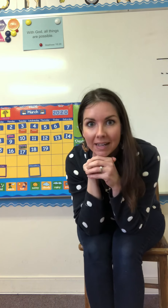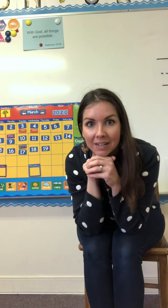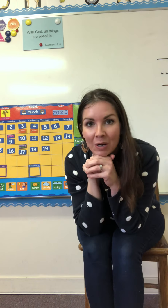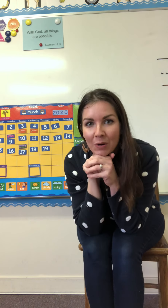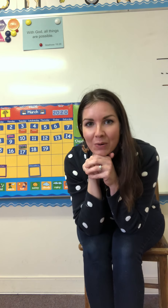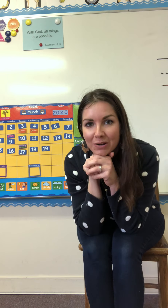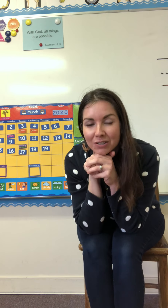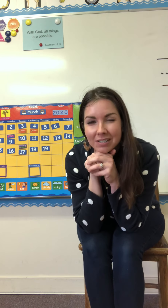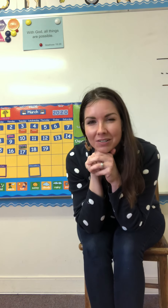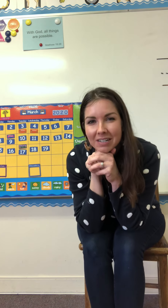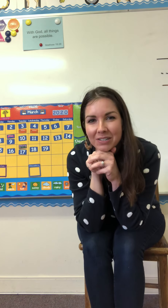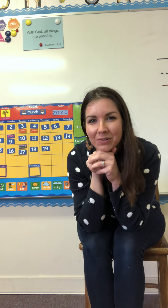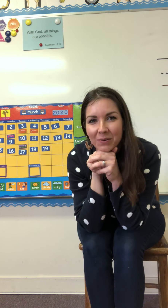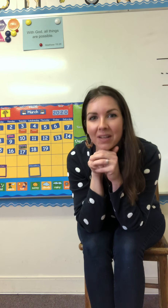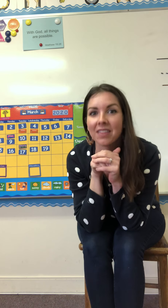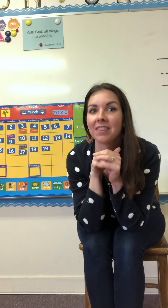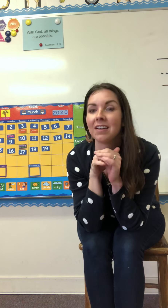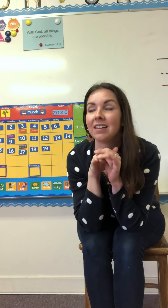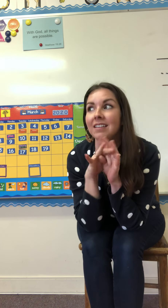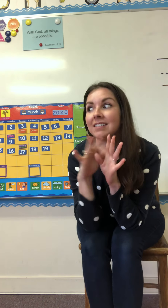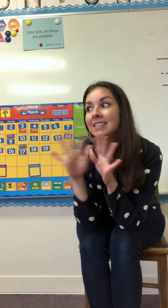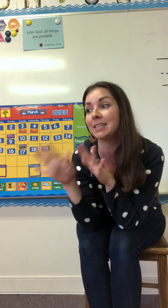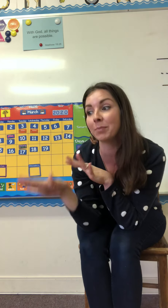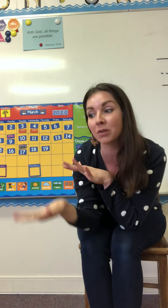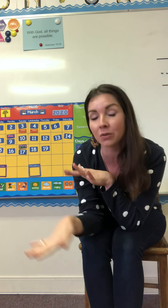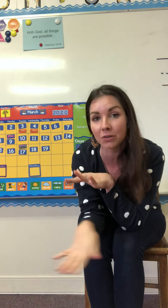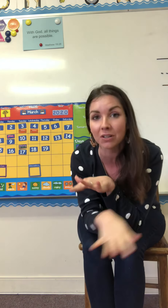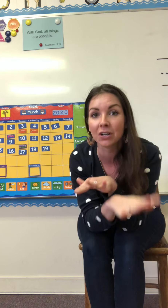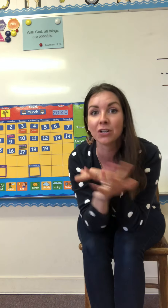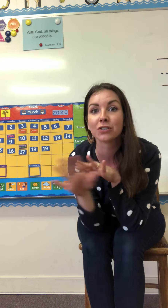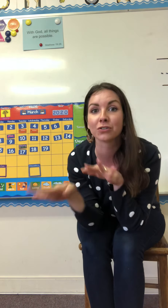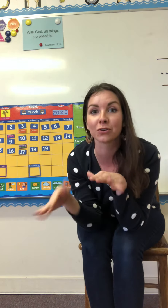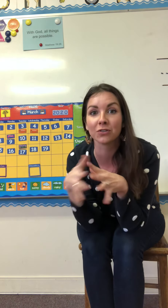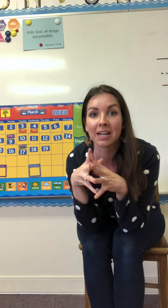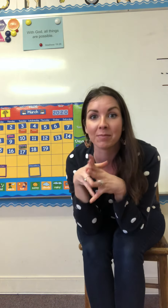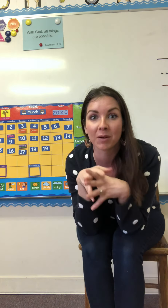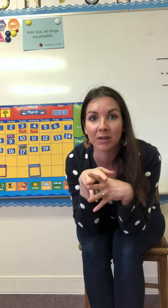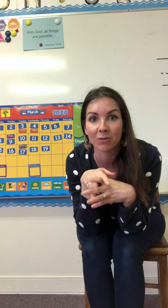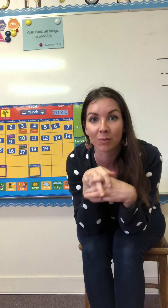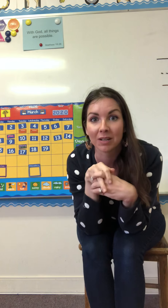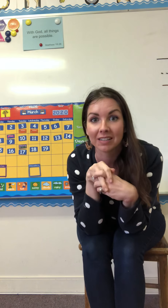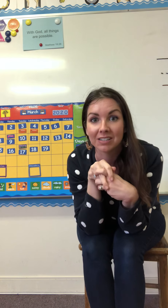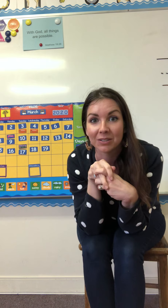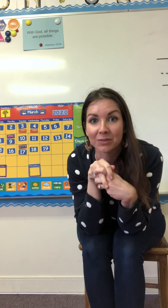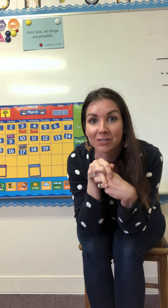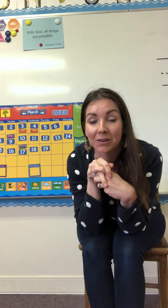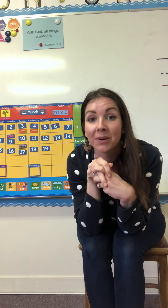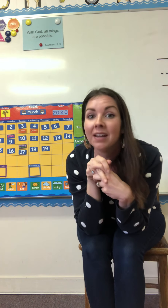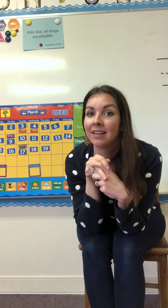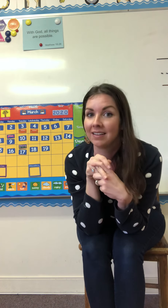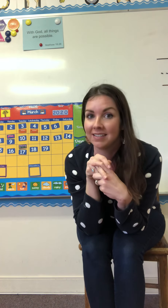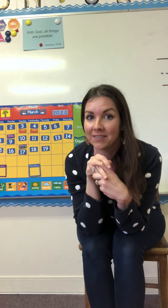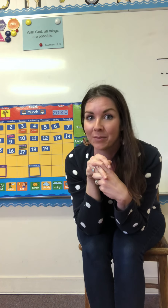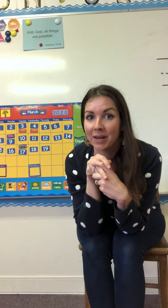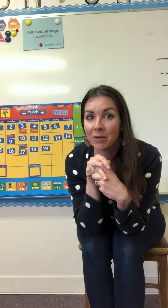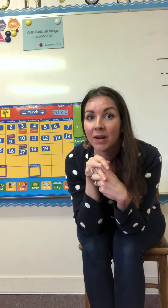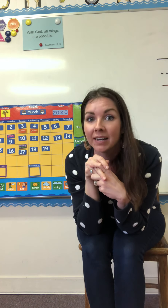we are still going to do the typical circle time that we normally do. So, is everybody ready?